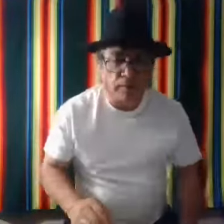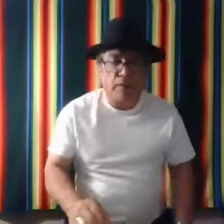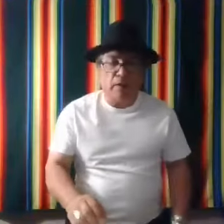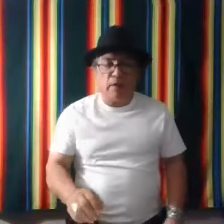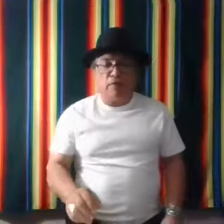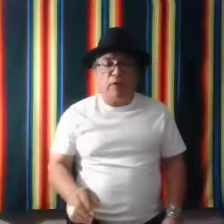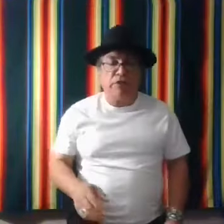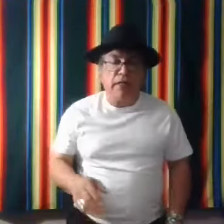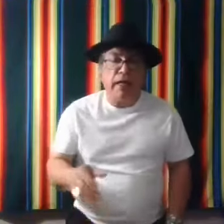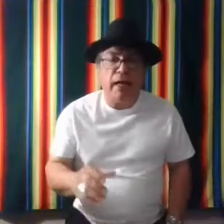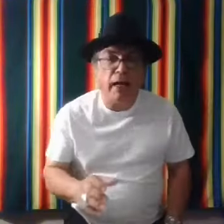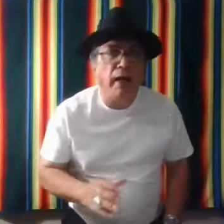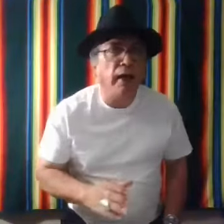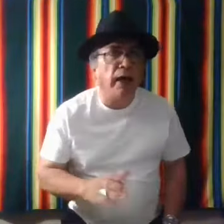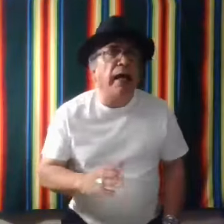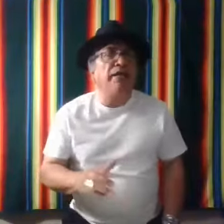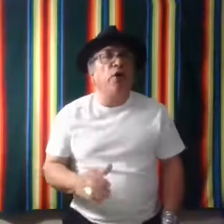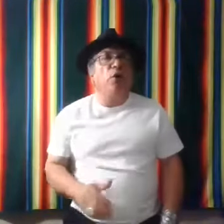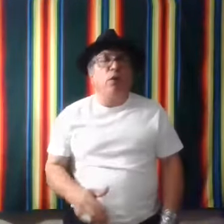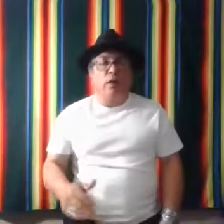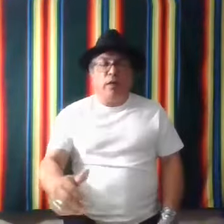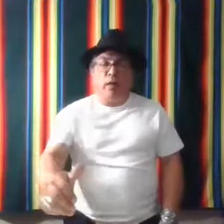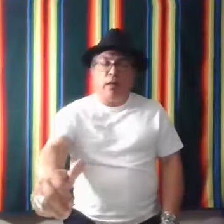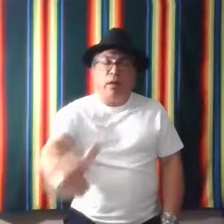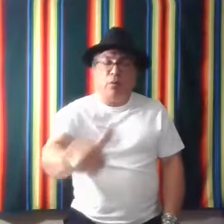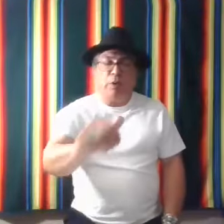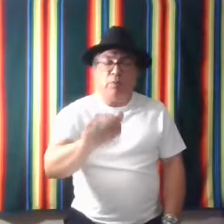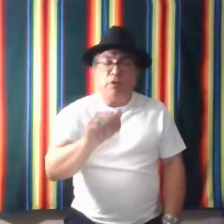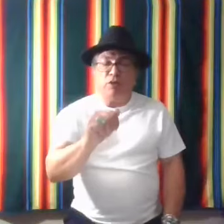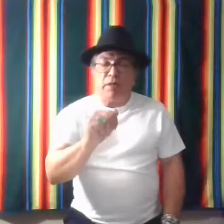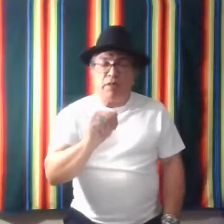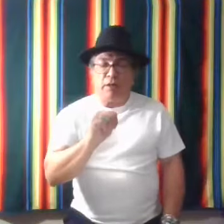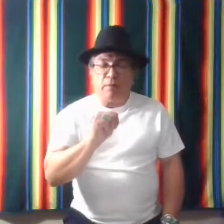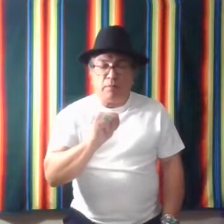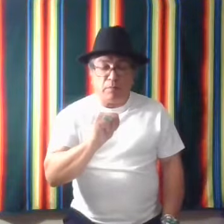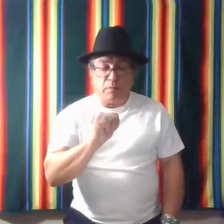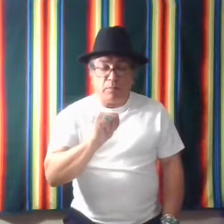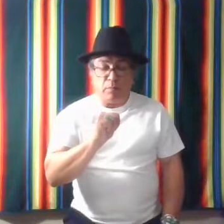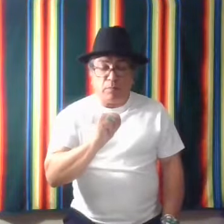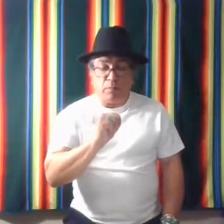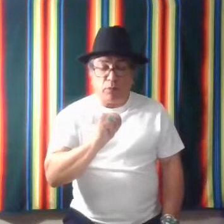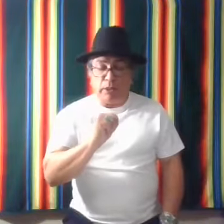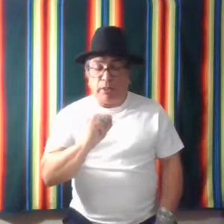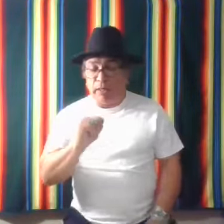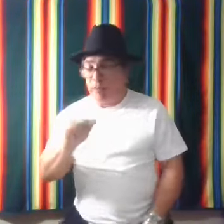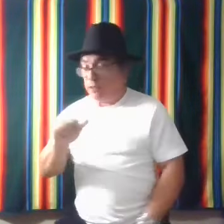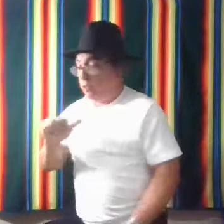If I was saying I, I know, I would use my thumb pointing at myself.